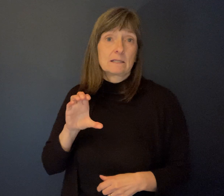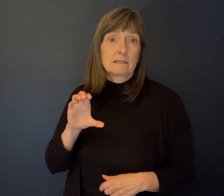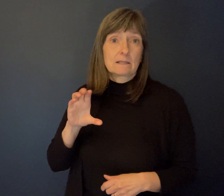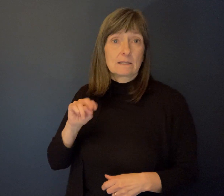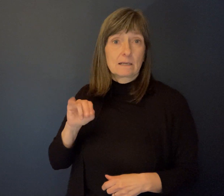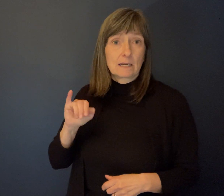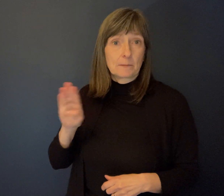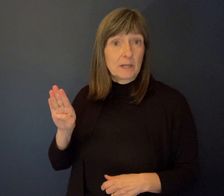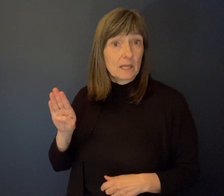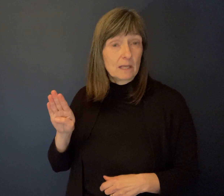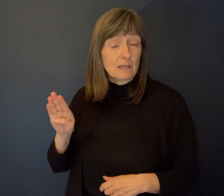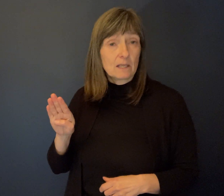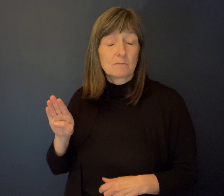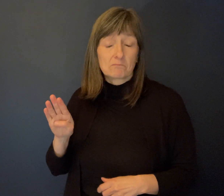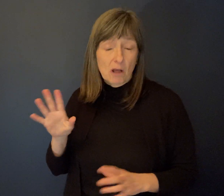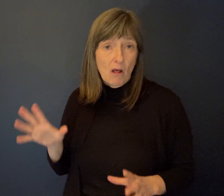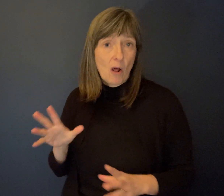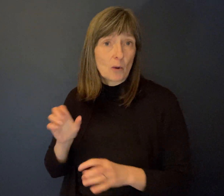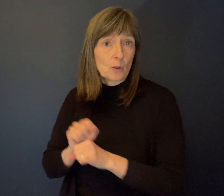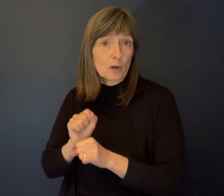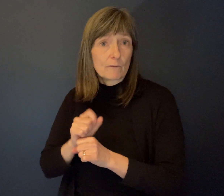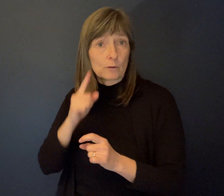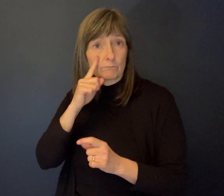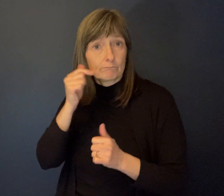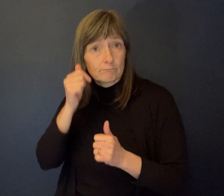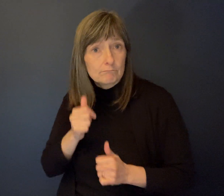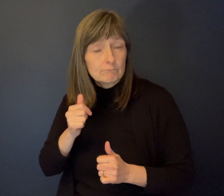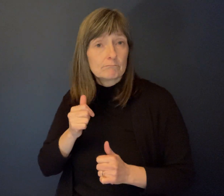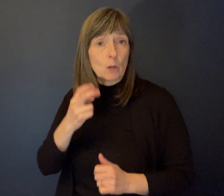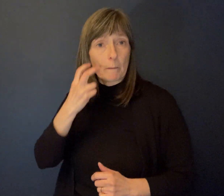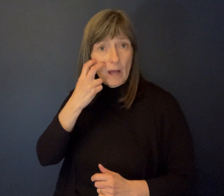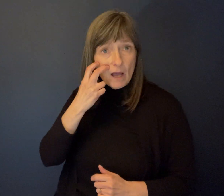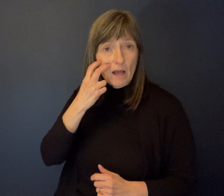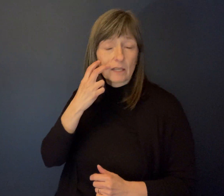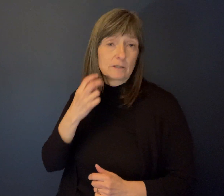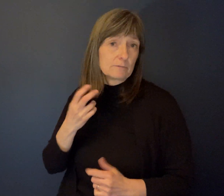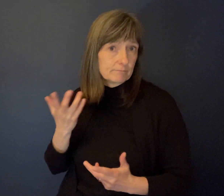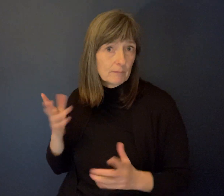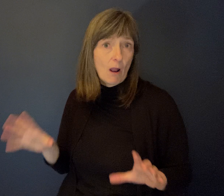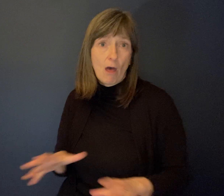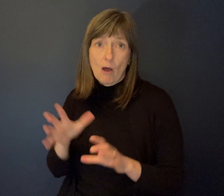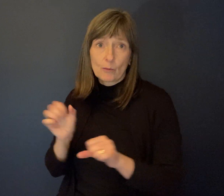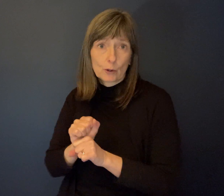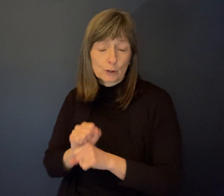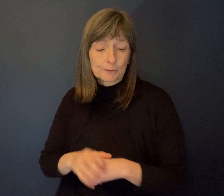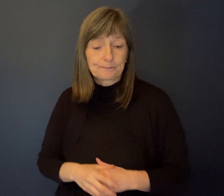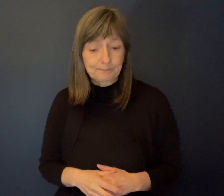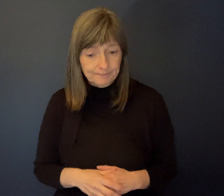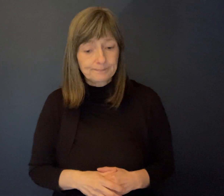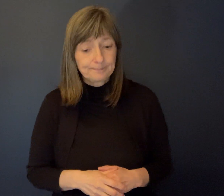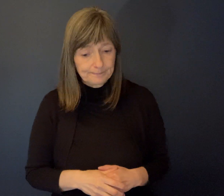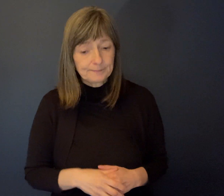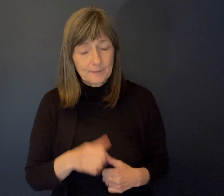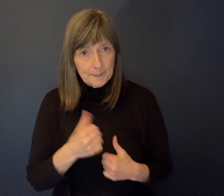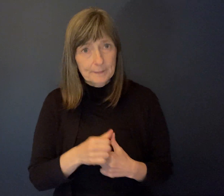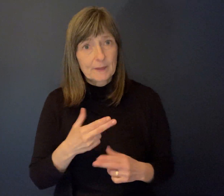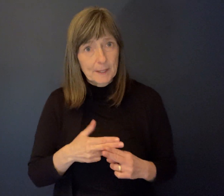that impacted individuals with low sight or people who were blind. Yeah. Yes, that's another name that I remember too.